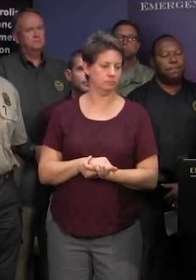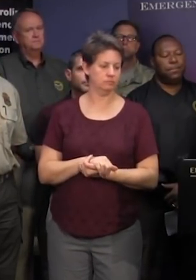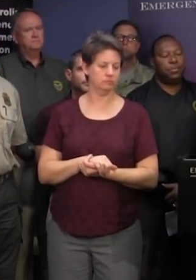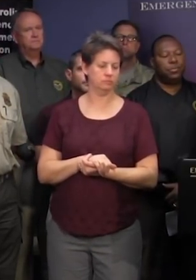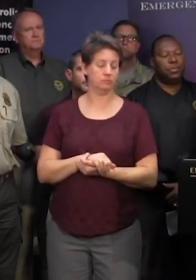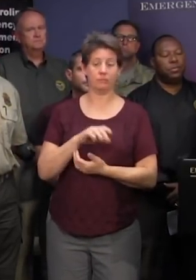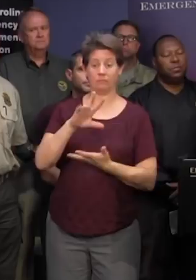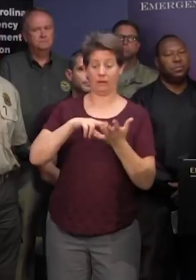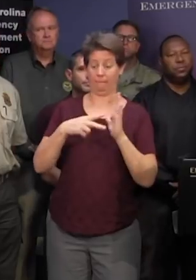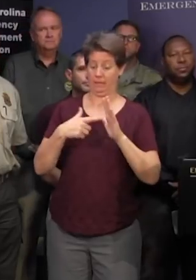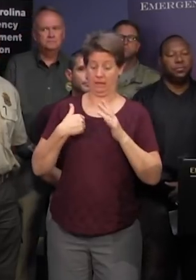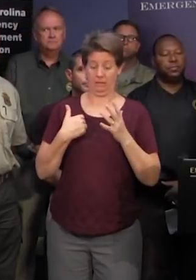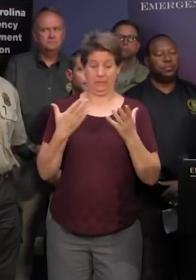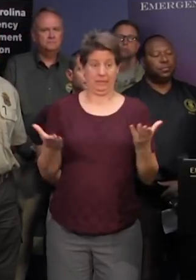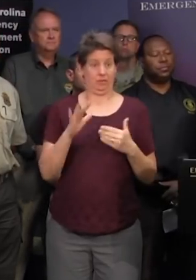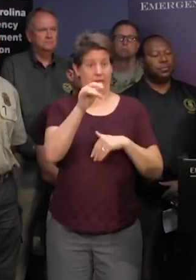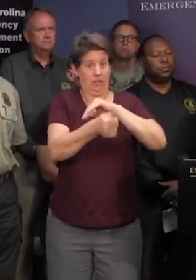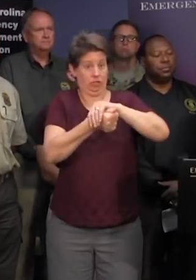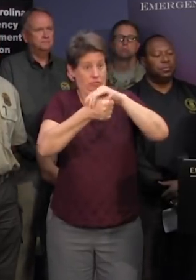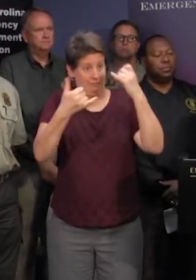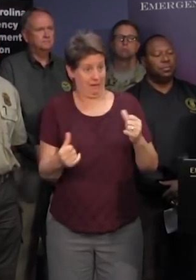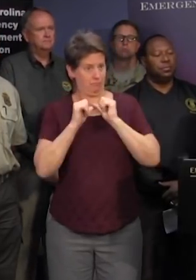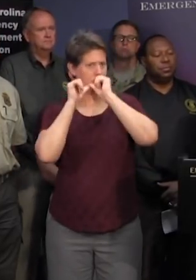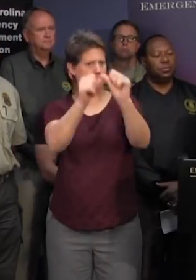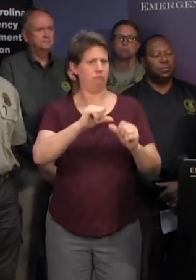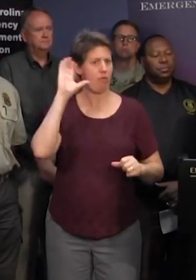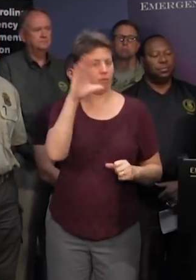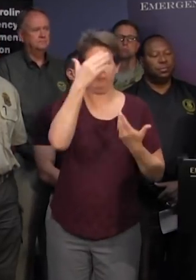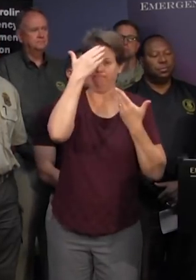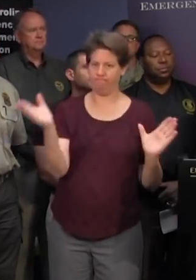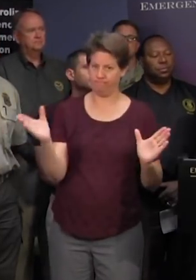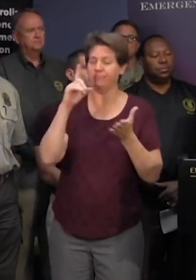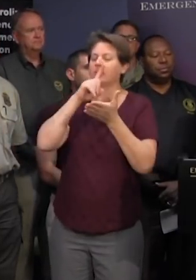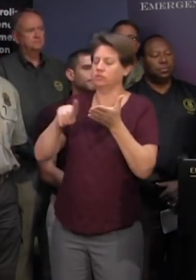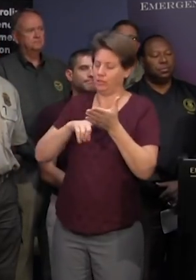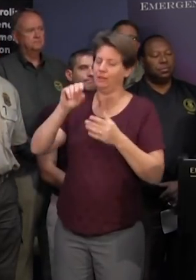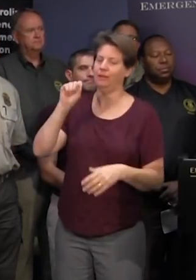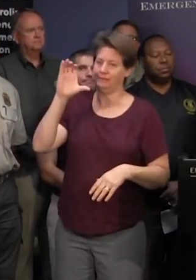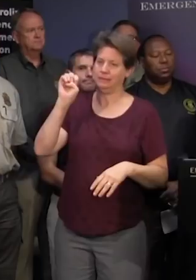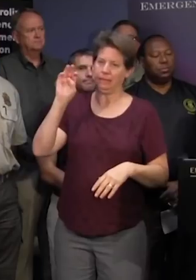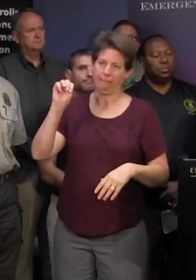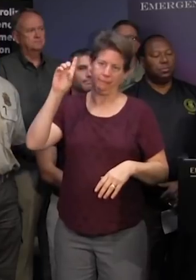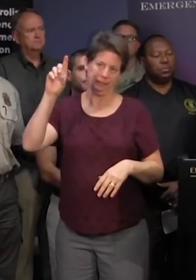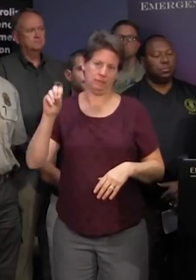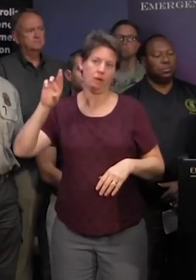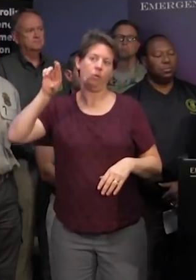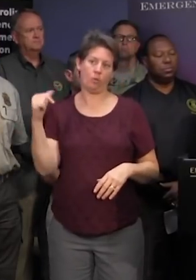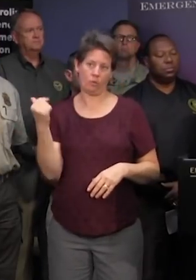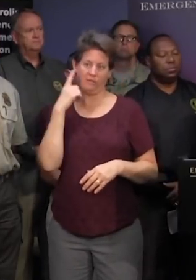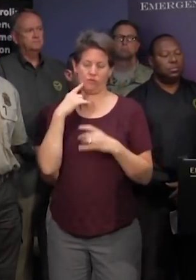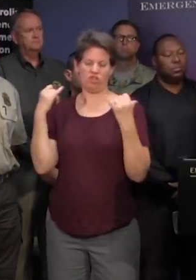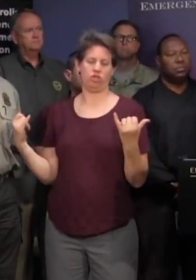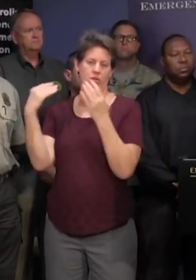shelter locations that are open now will remain the ones that are open check seemd.org for the live and